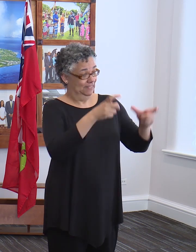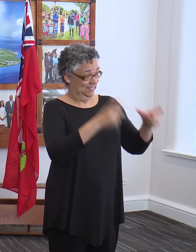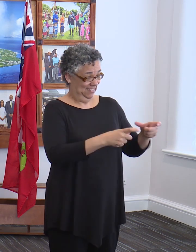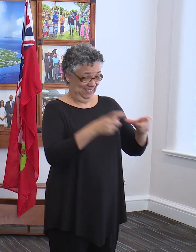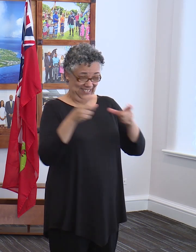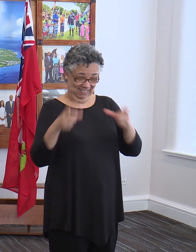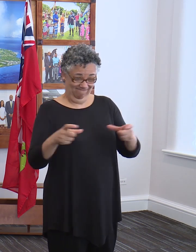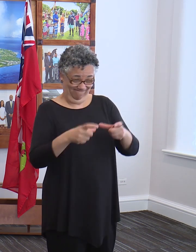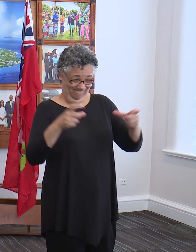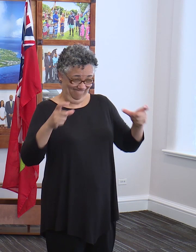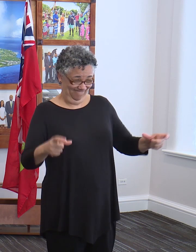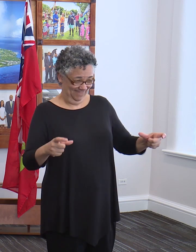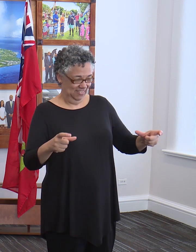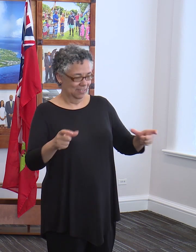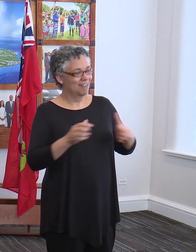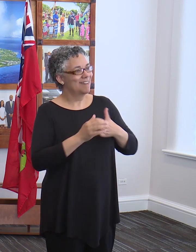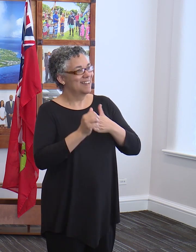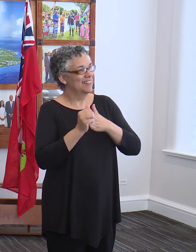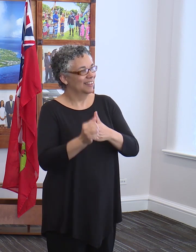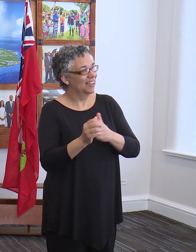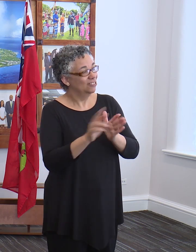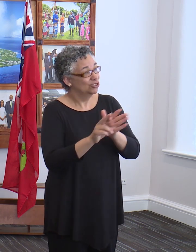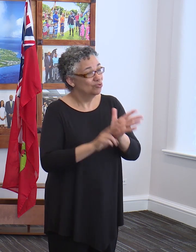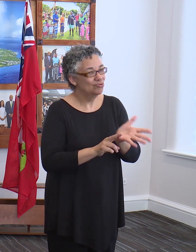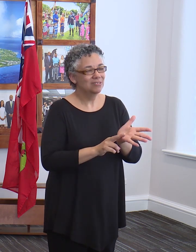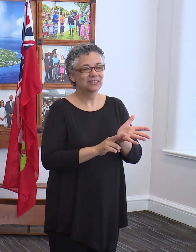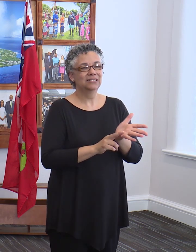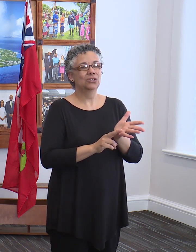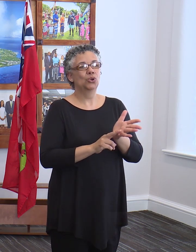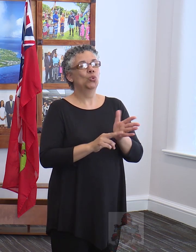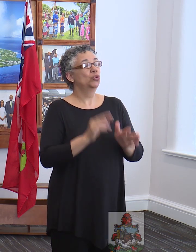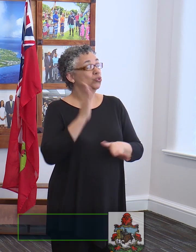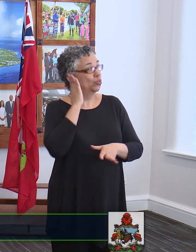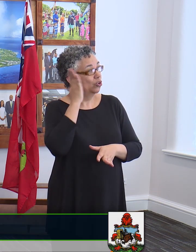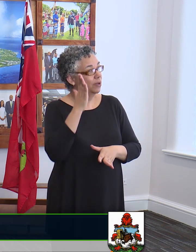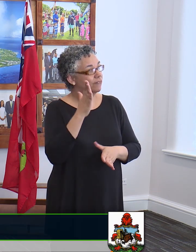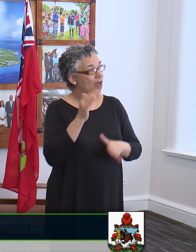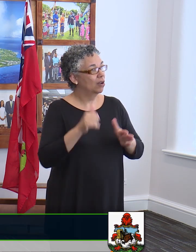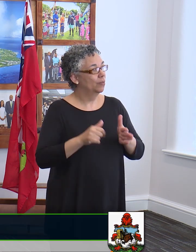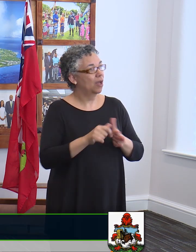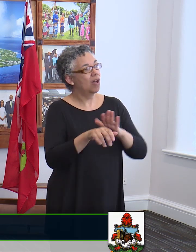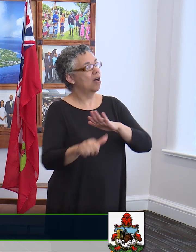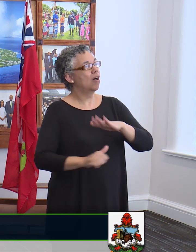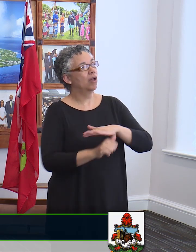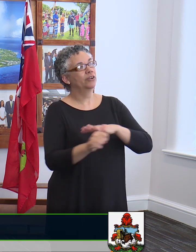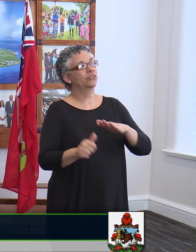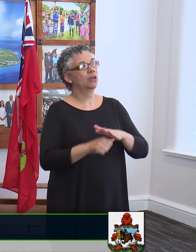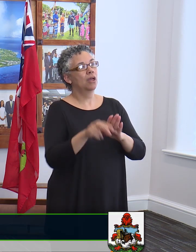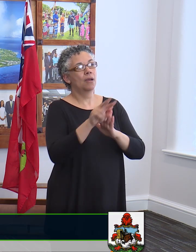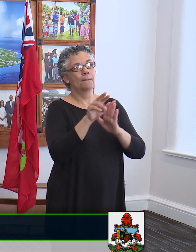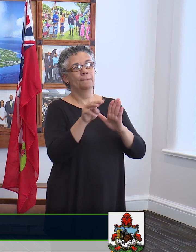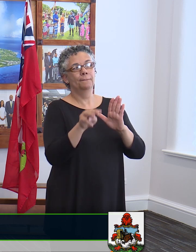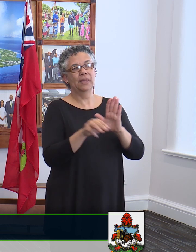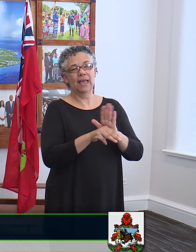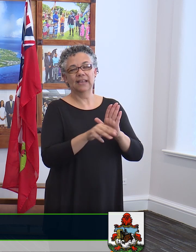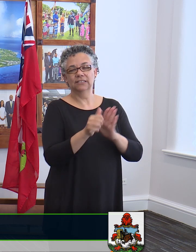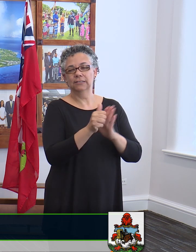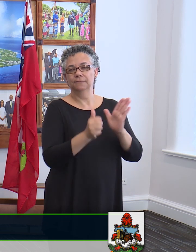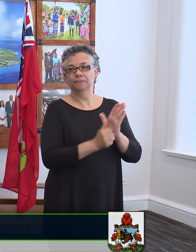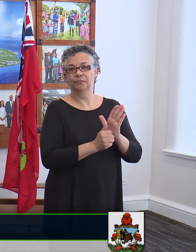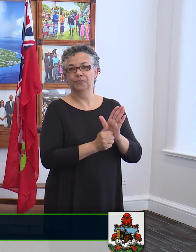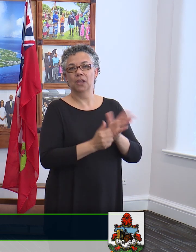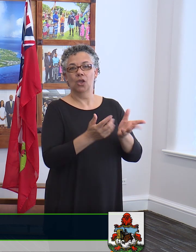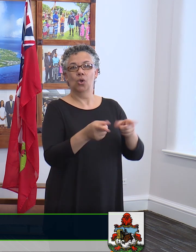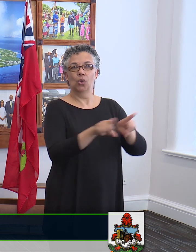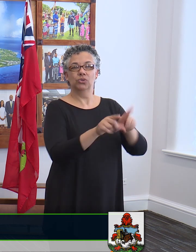soon be issued by the government and will be enforceable under the various public health act and quarantine acts. However, I want to also